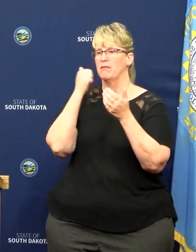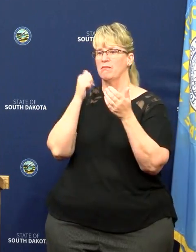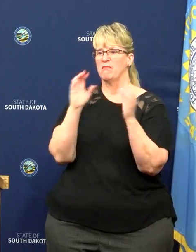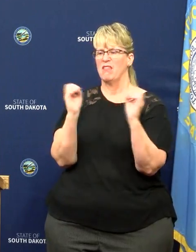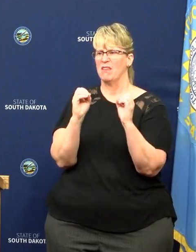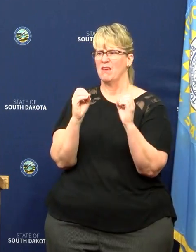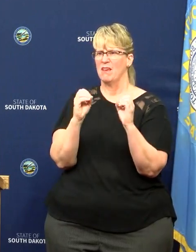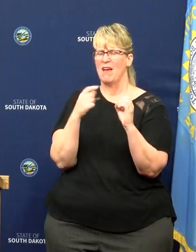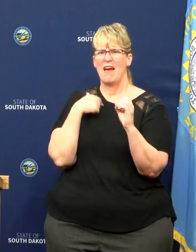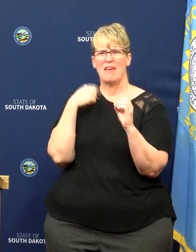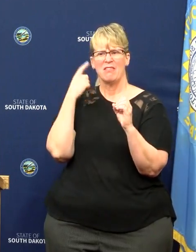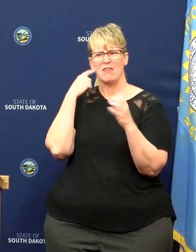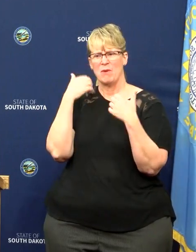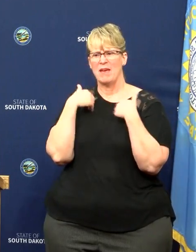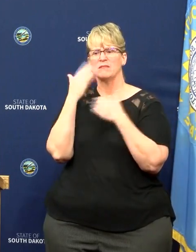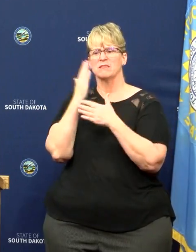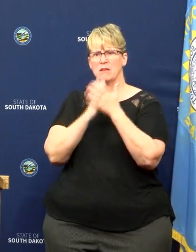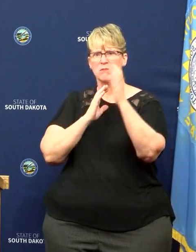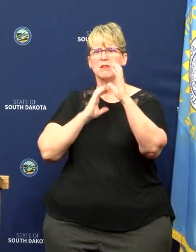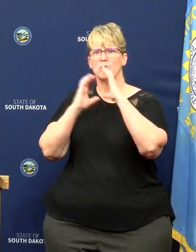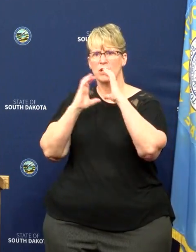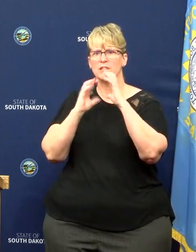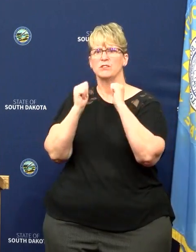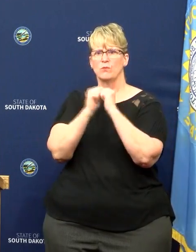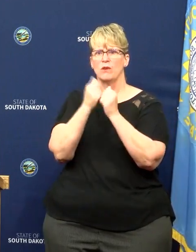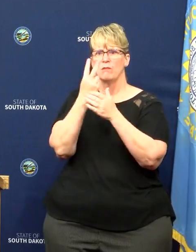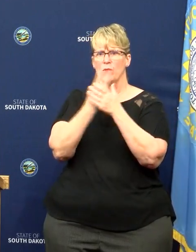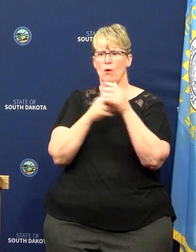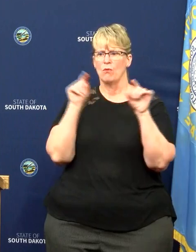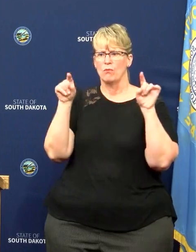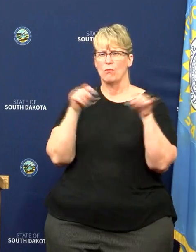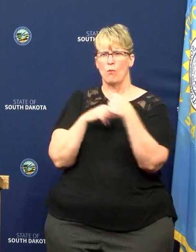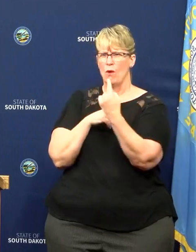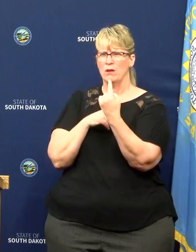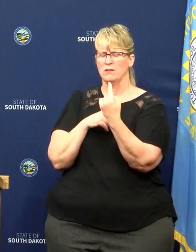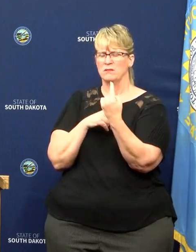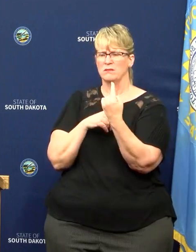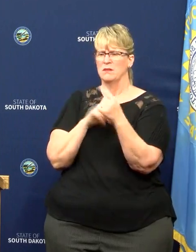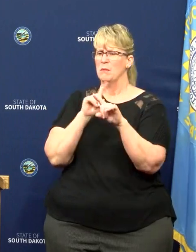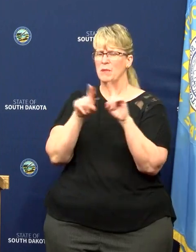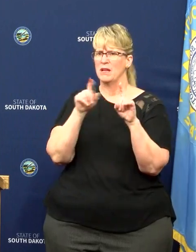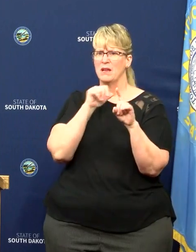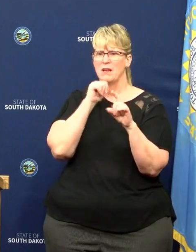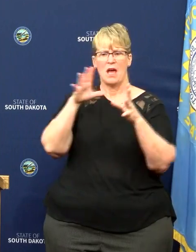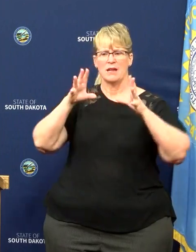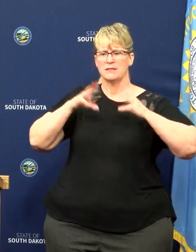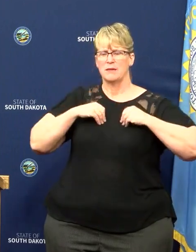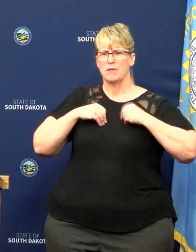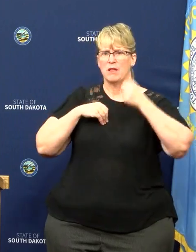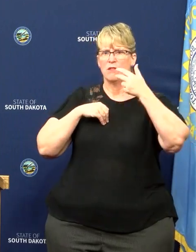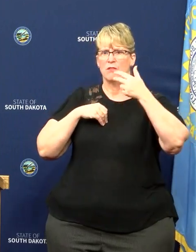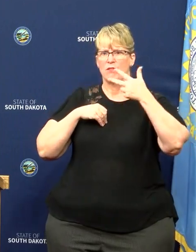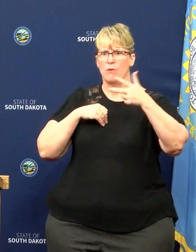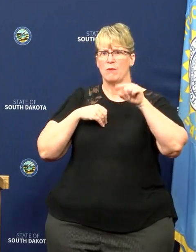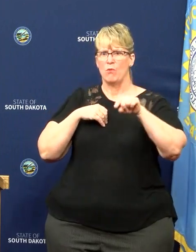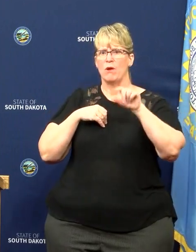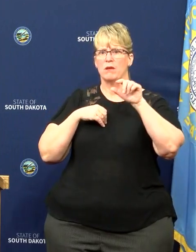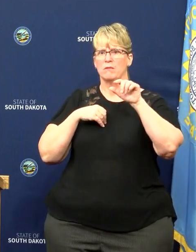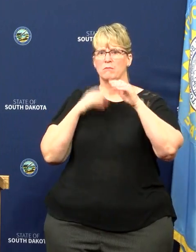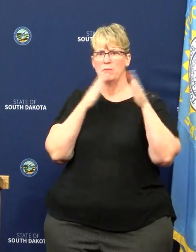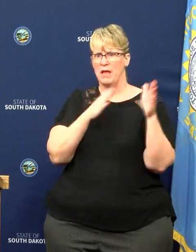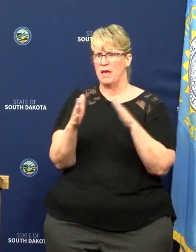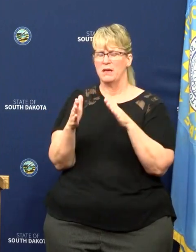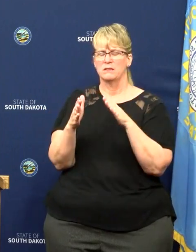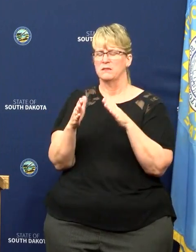I think we got some communication from one of the tribes, but they have not accepted the three-point plan that I presented